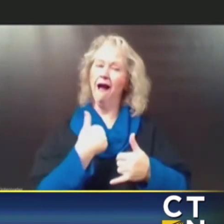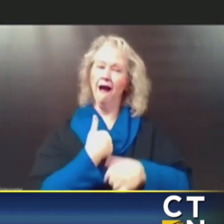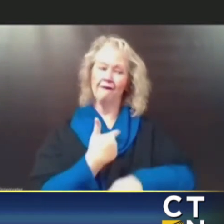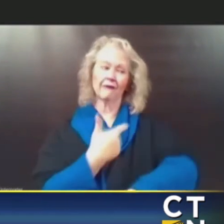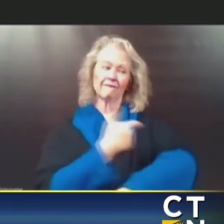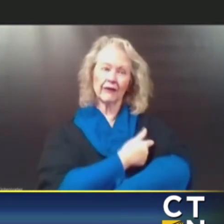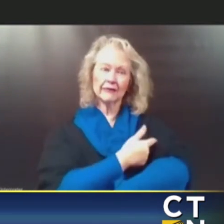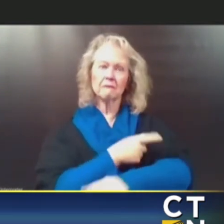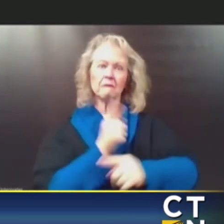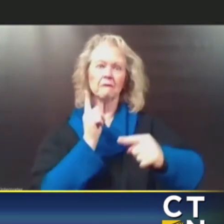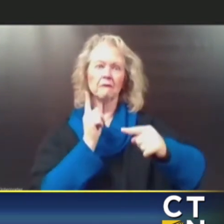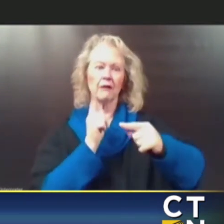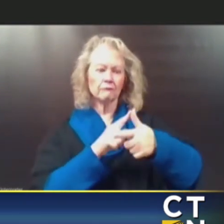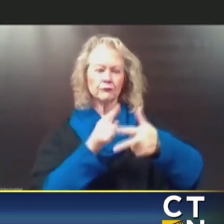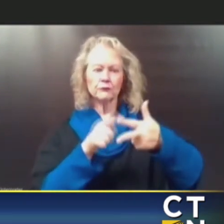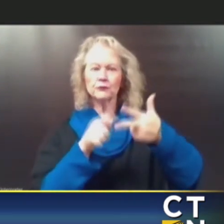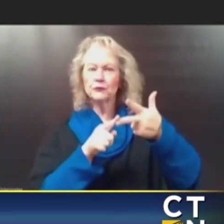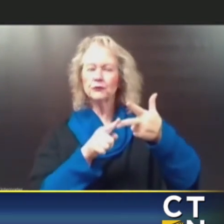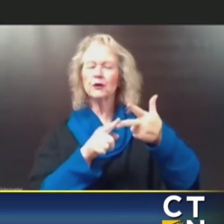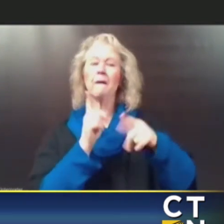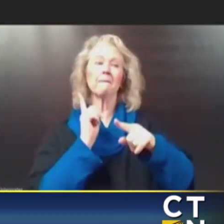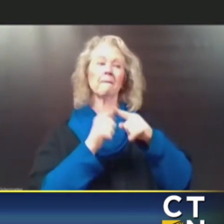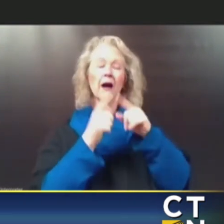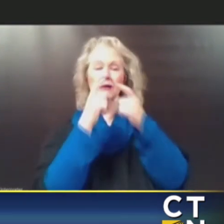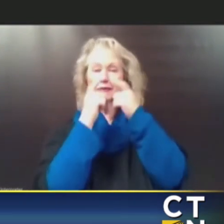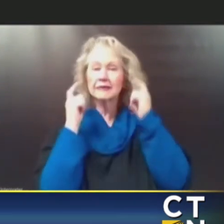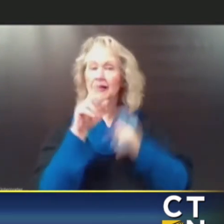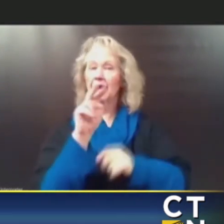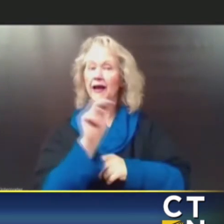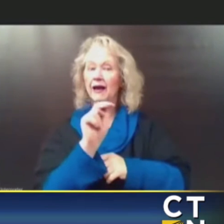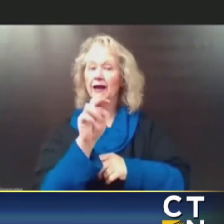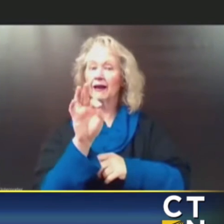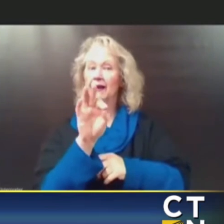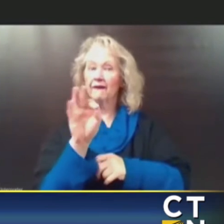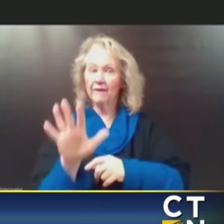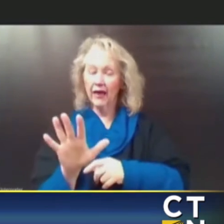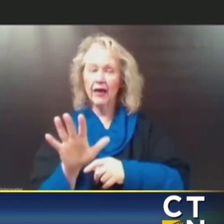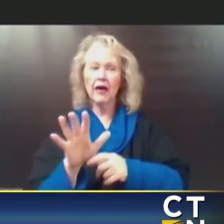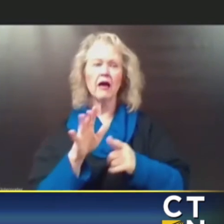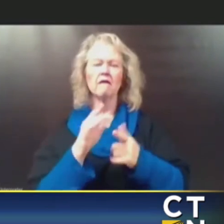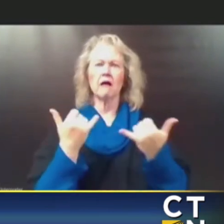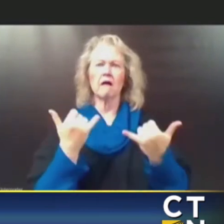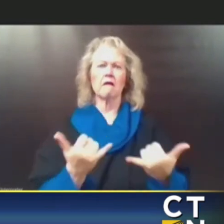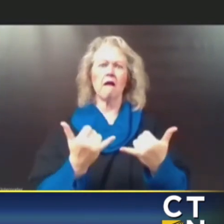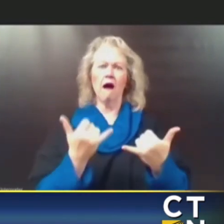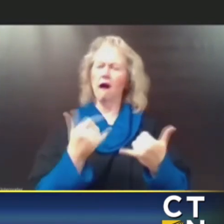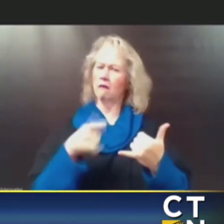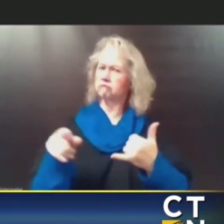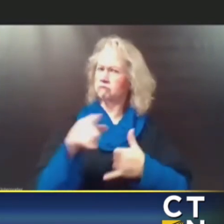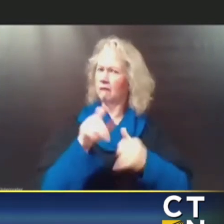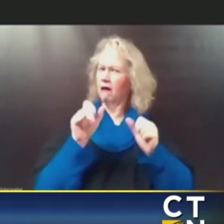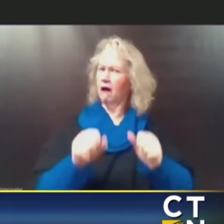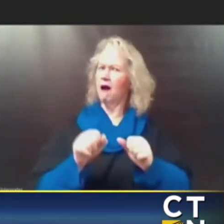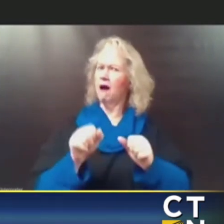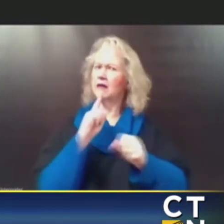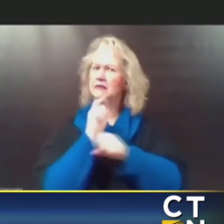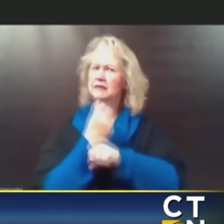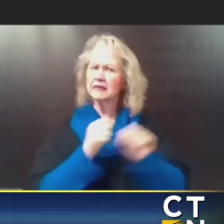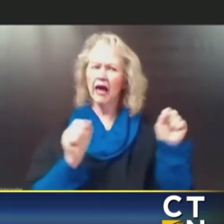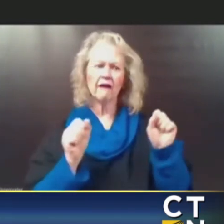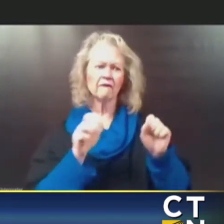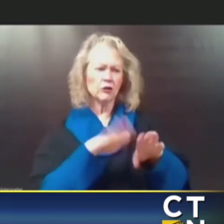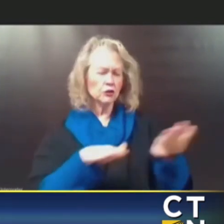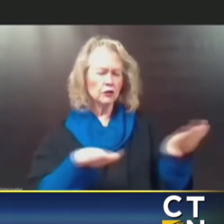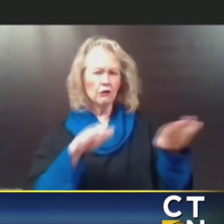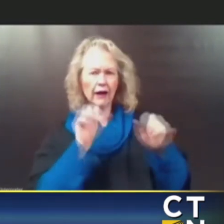vaccines, given the N95 masks, you are in a better position to keep yourself safe, your child is in a better